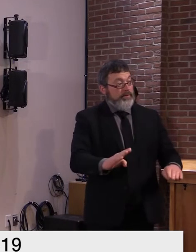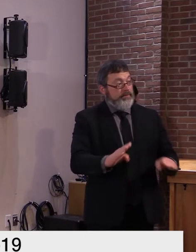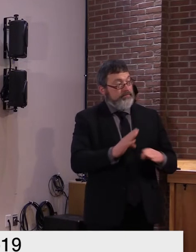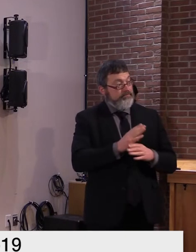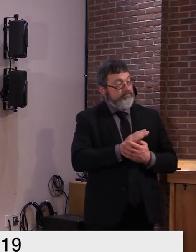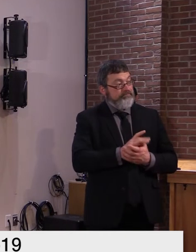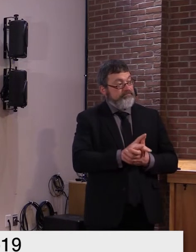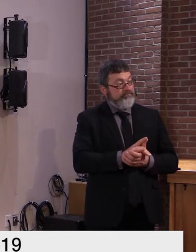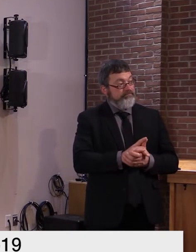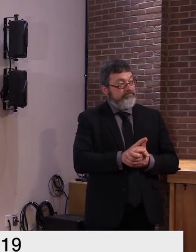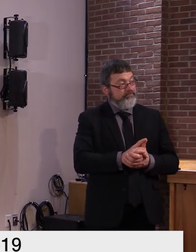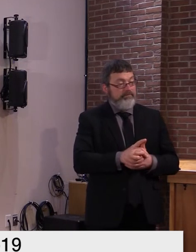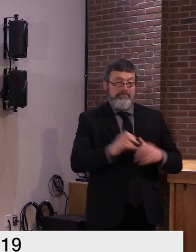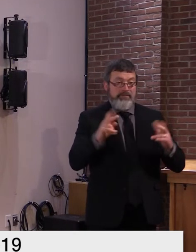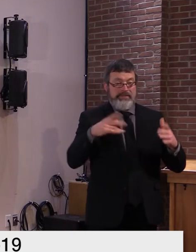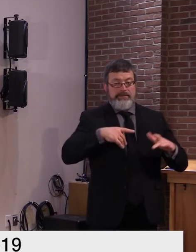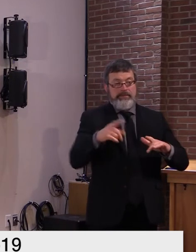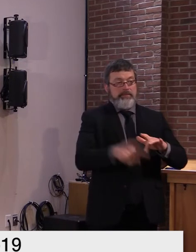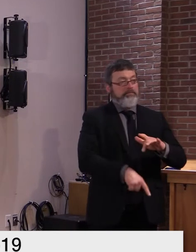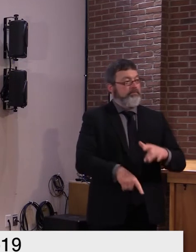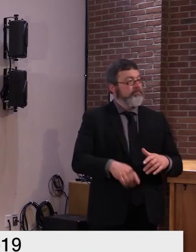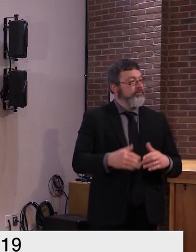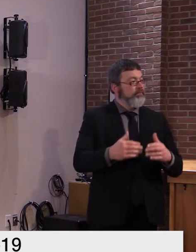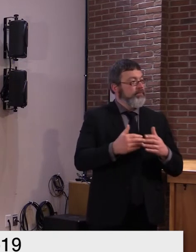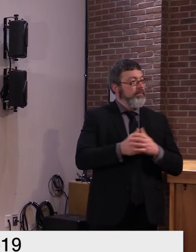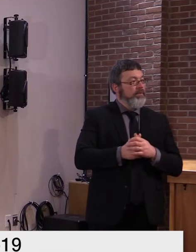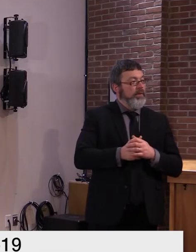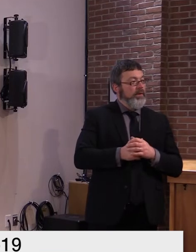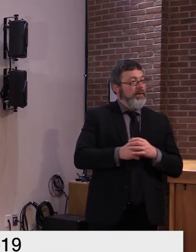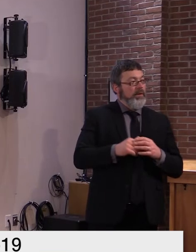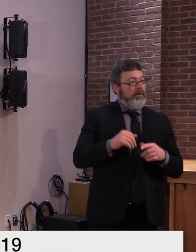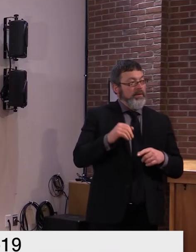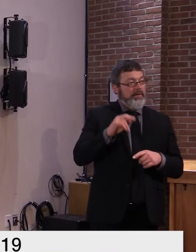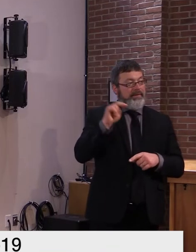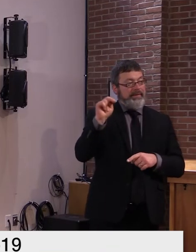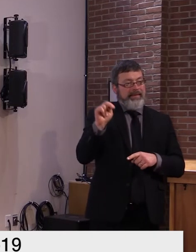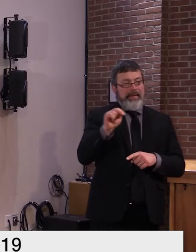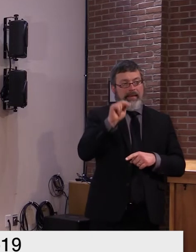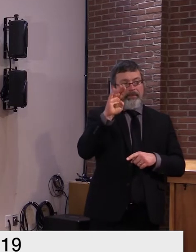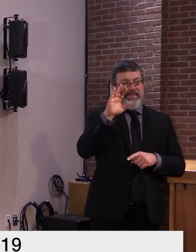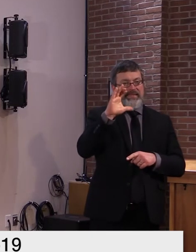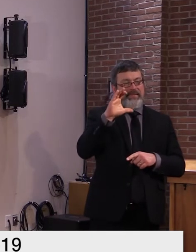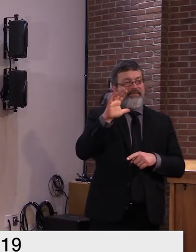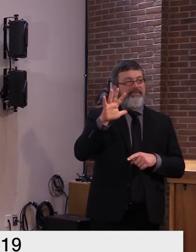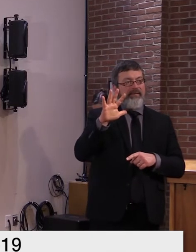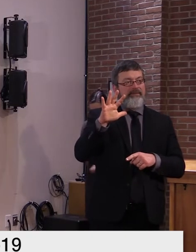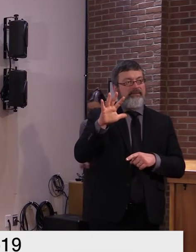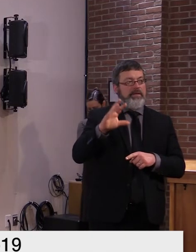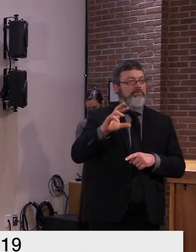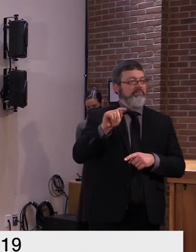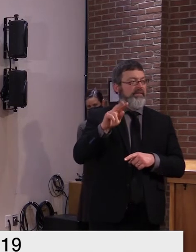all right we'll go to stewart nbc5 good afternoon